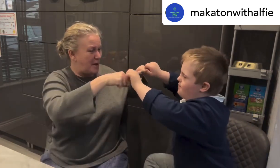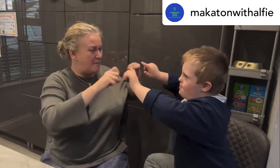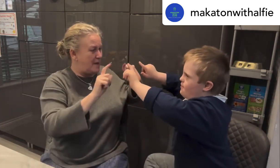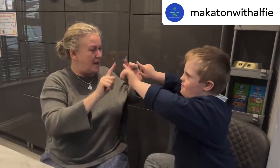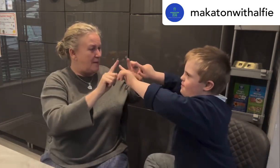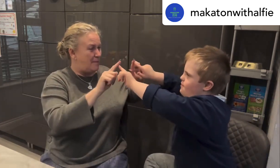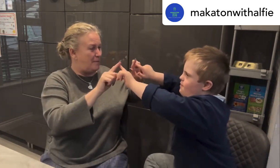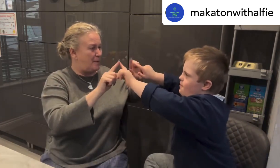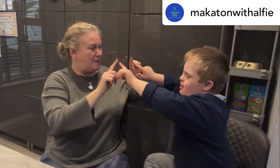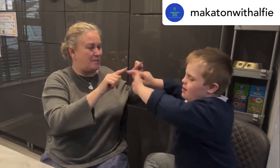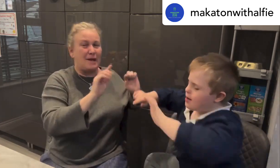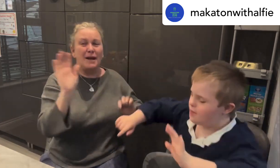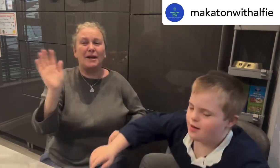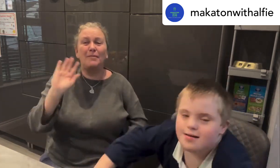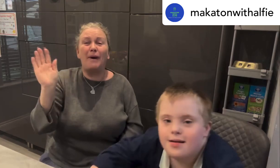beep beep beep goodbye